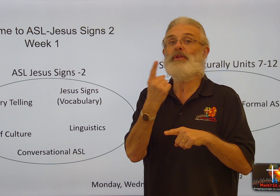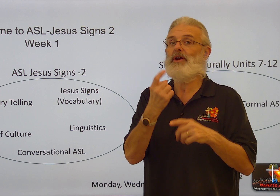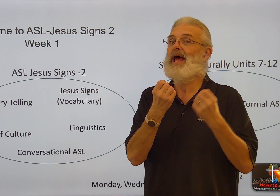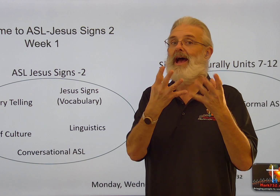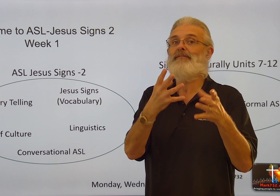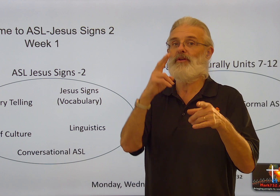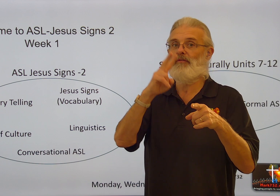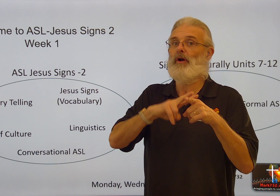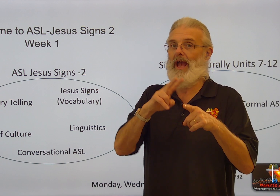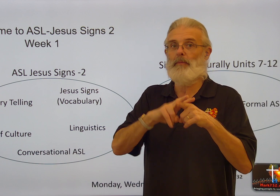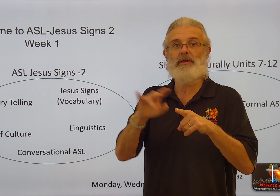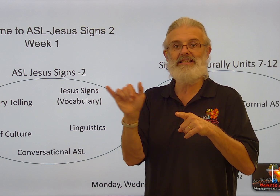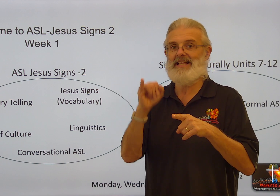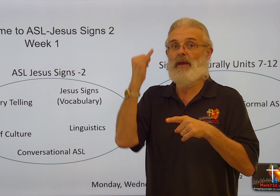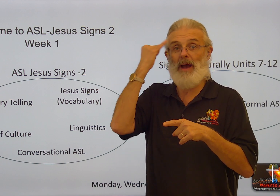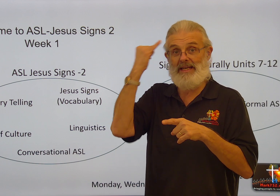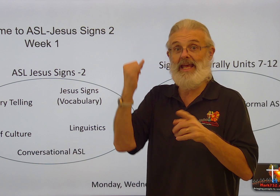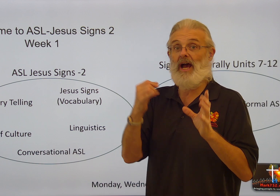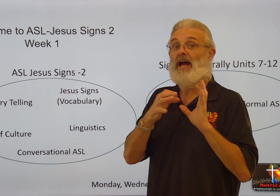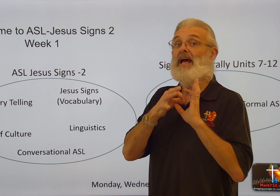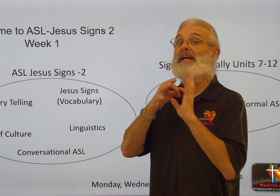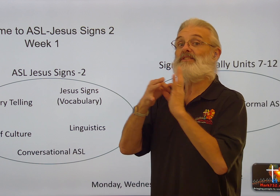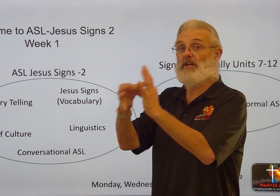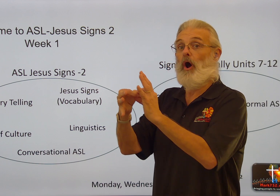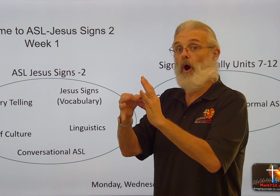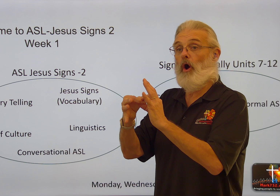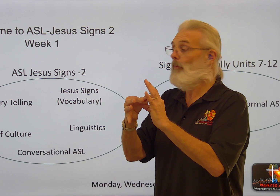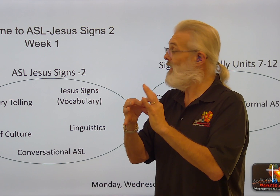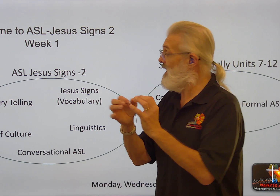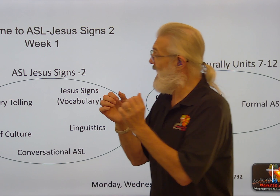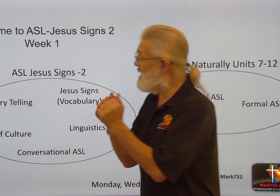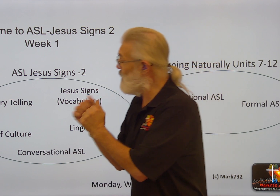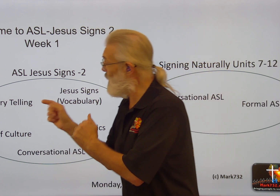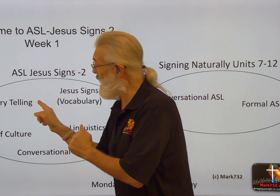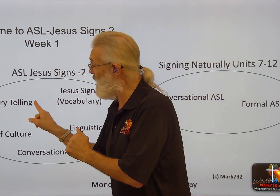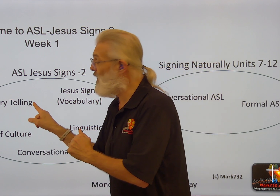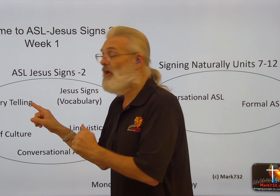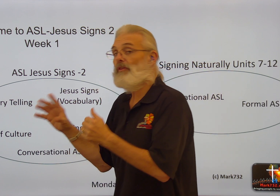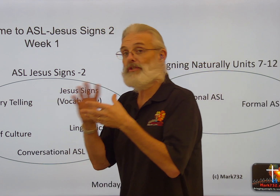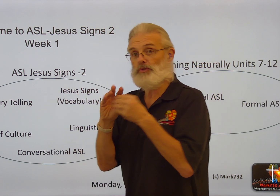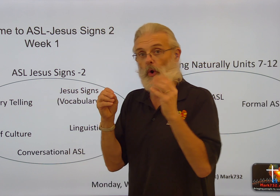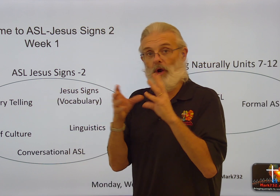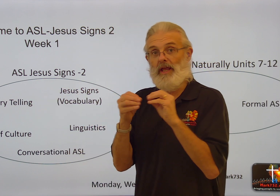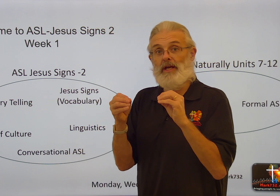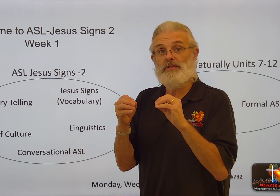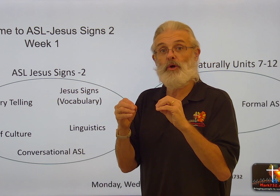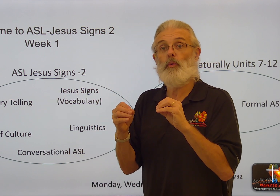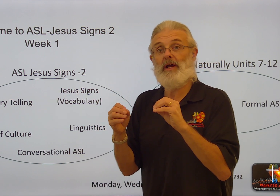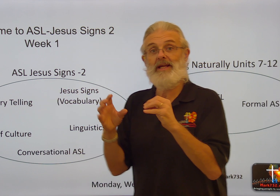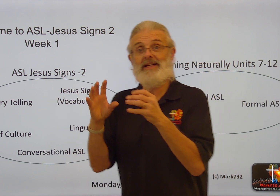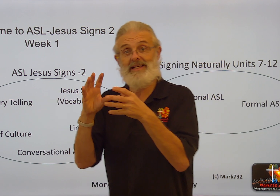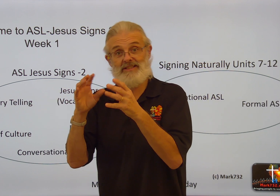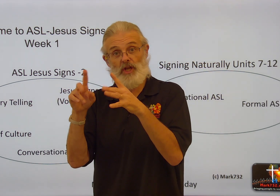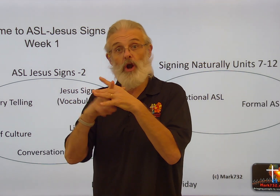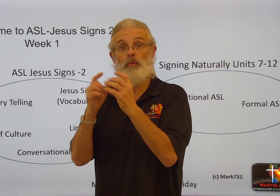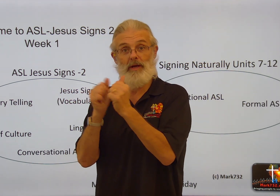going to have you the vocabulary, the same idea, it's going to all be connected with the story. So we're going to start with